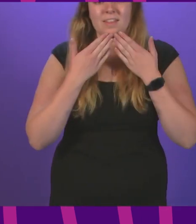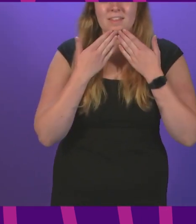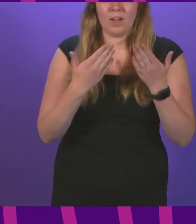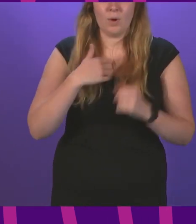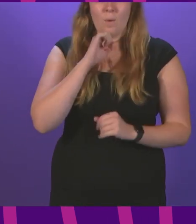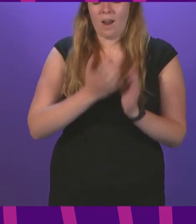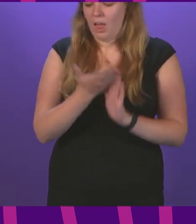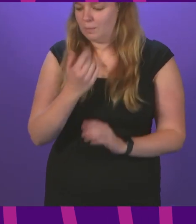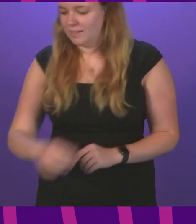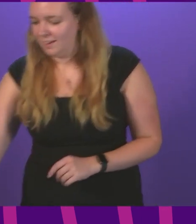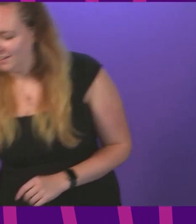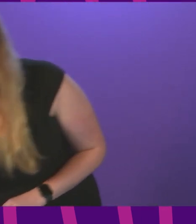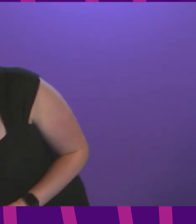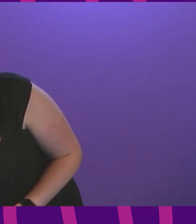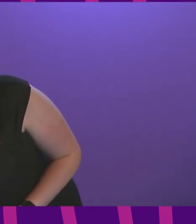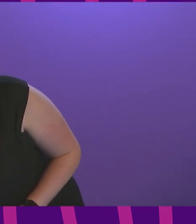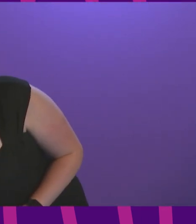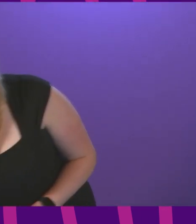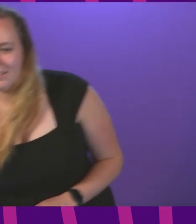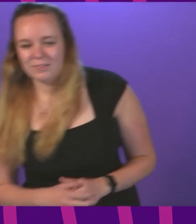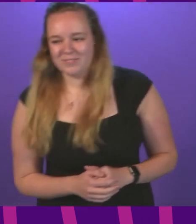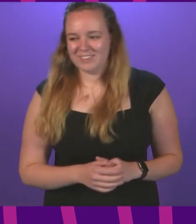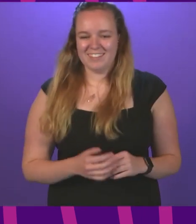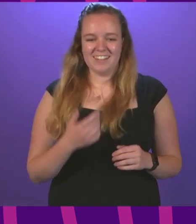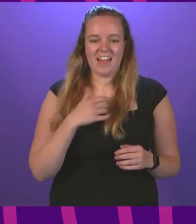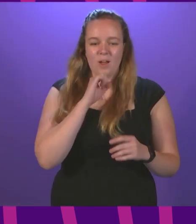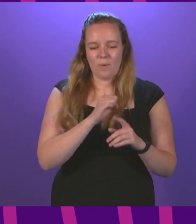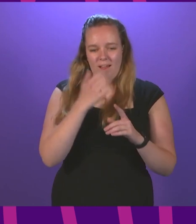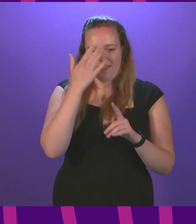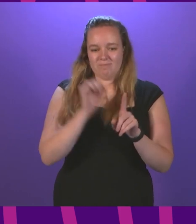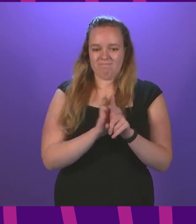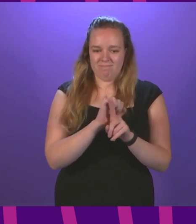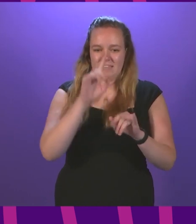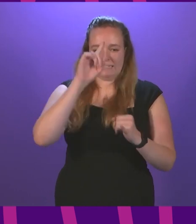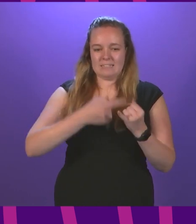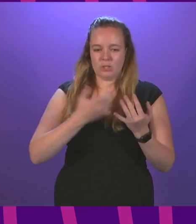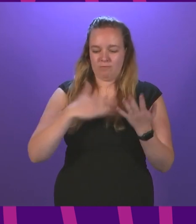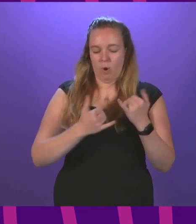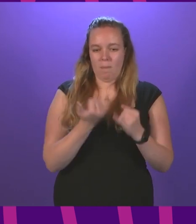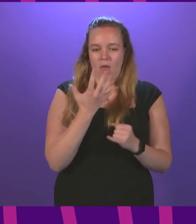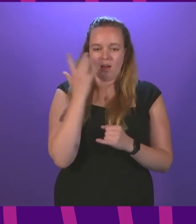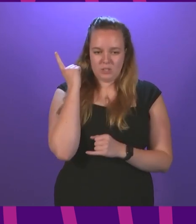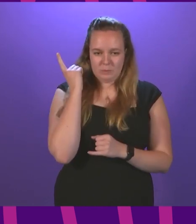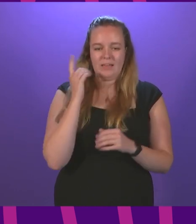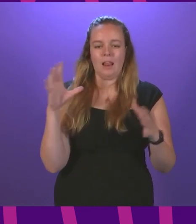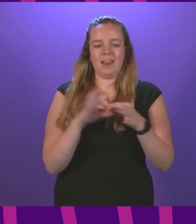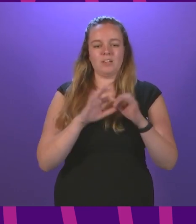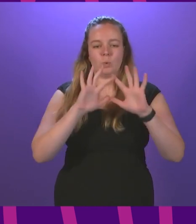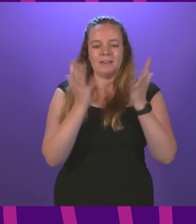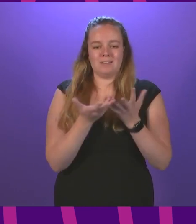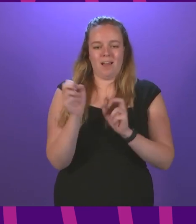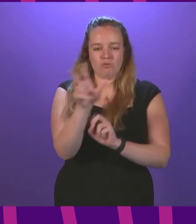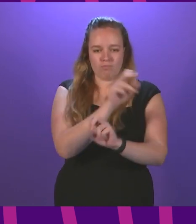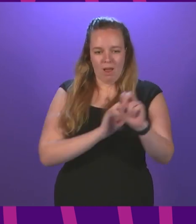on the latest Covid situation. As part of that, I will recap on decisions made at the end of last week in relation to international travel.